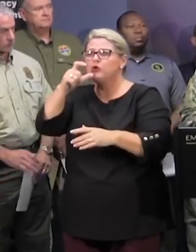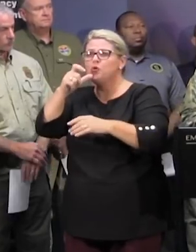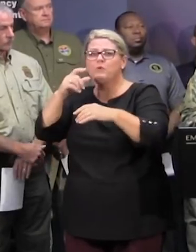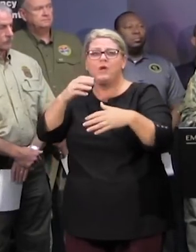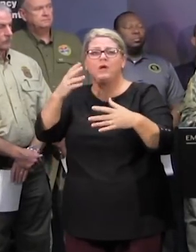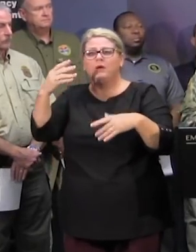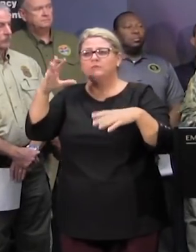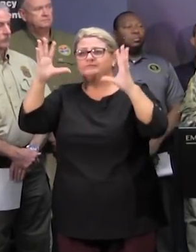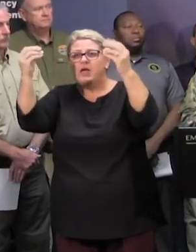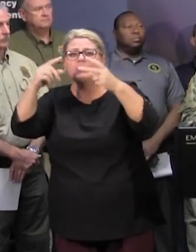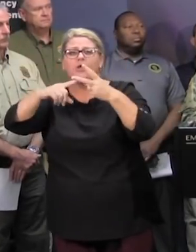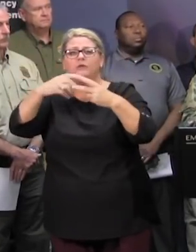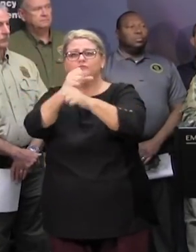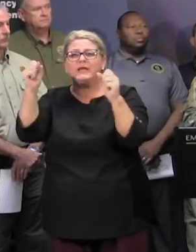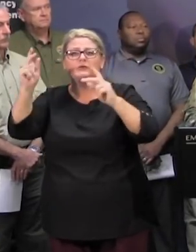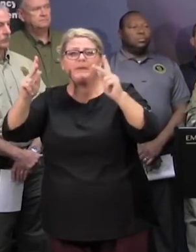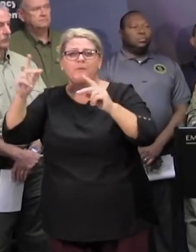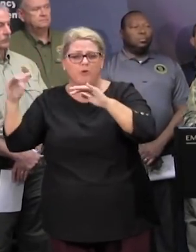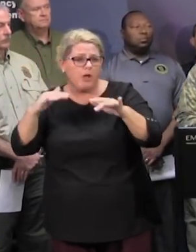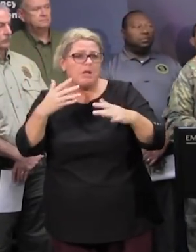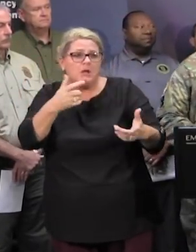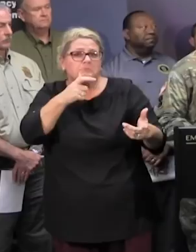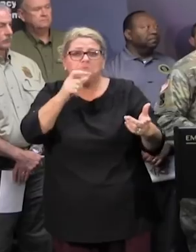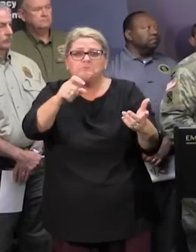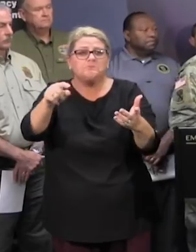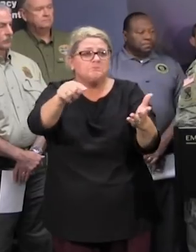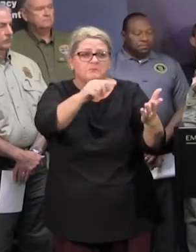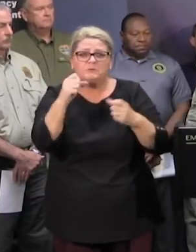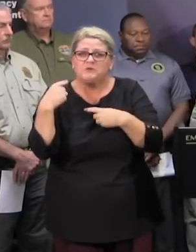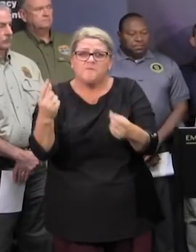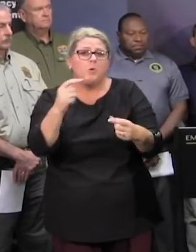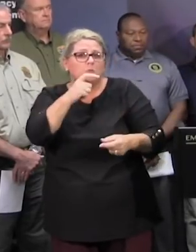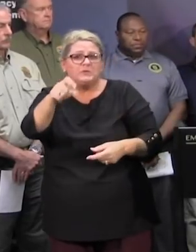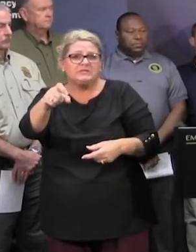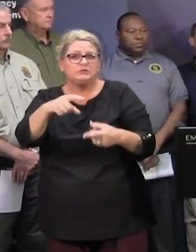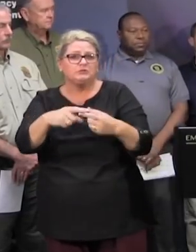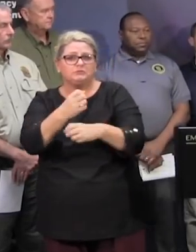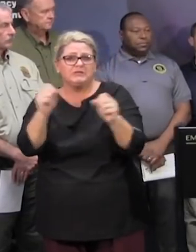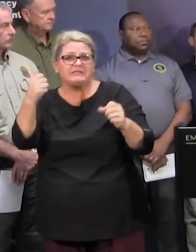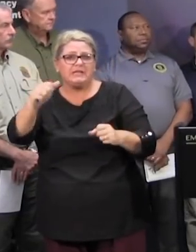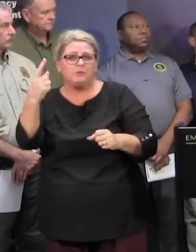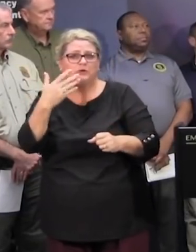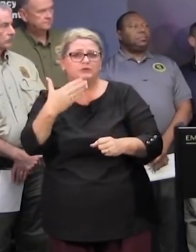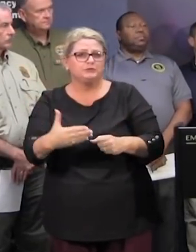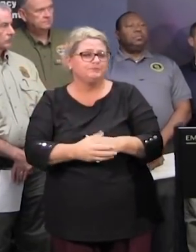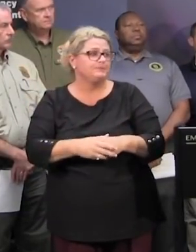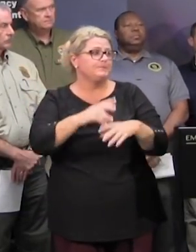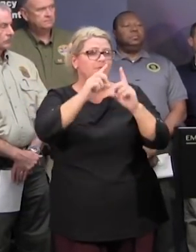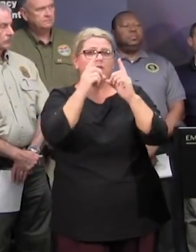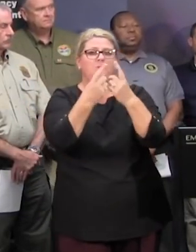in danger so we appreciate that great cooperation thank you general secretary hall christy hall department of transportation